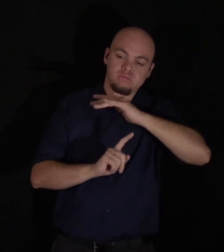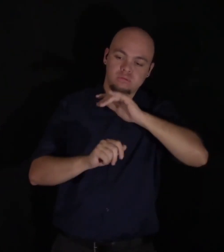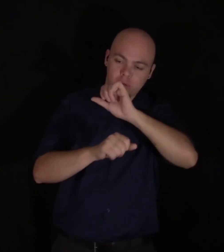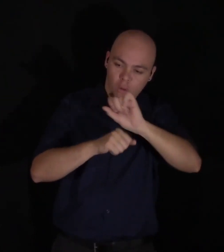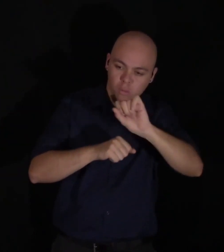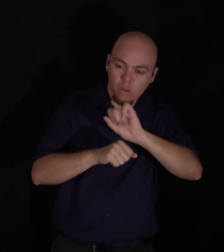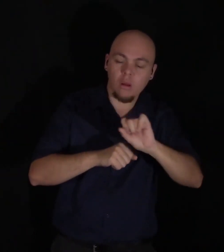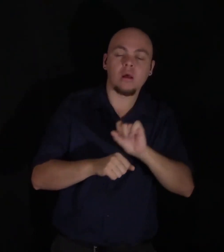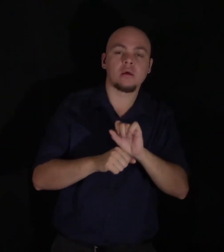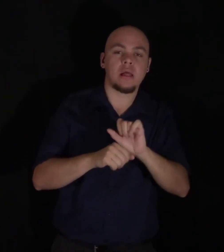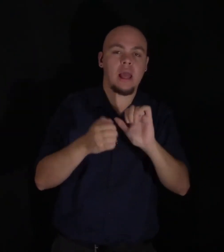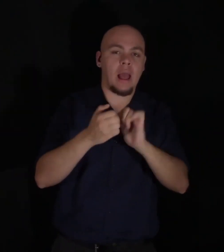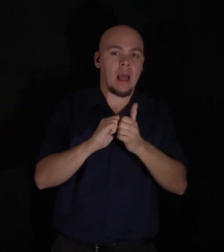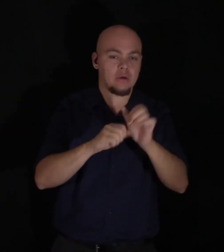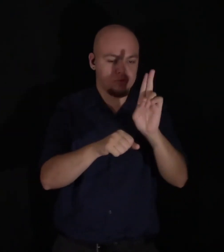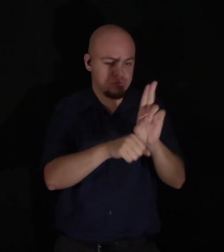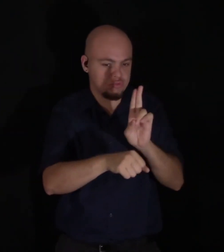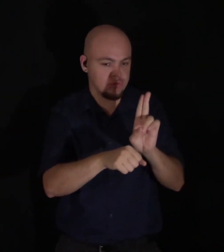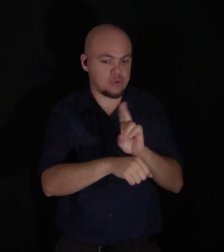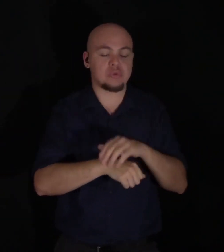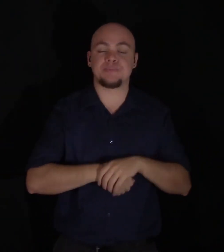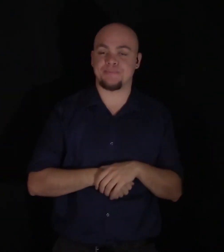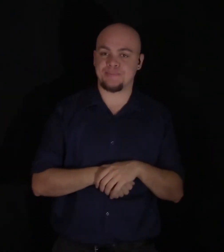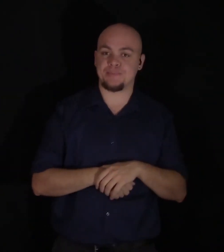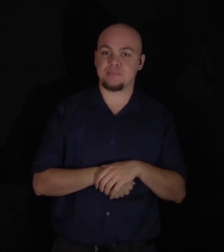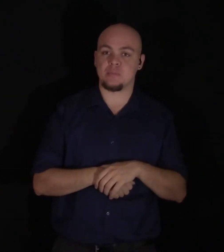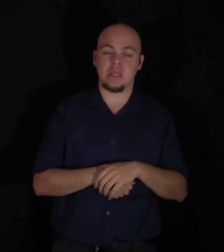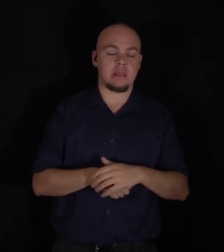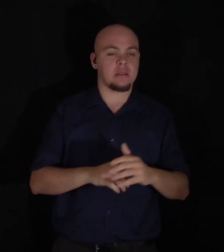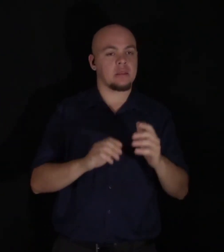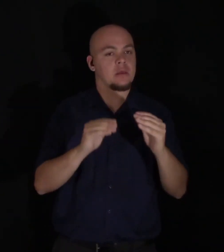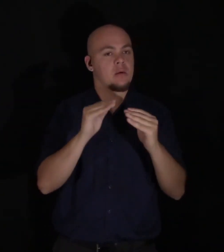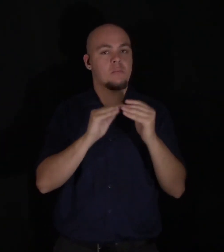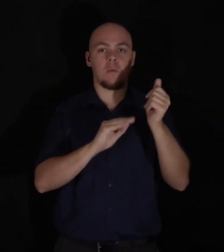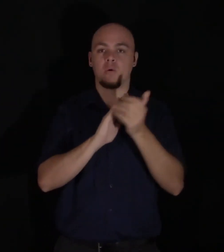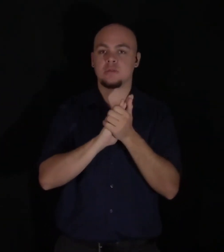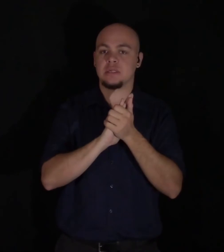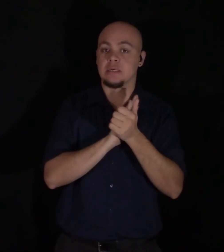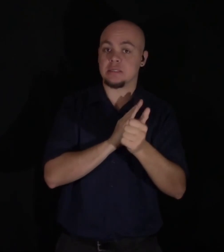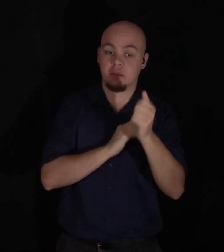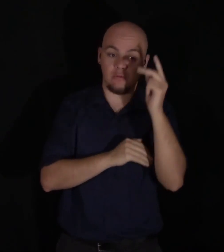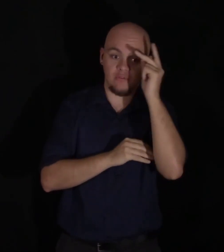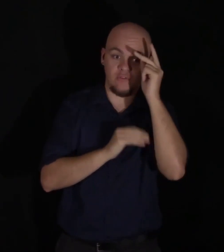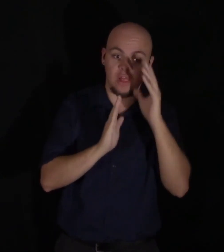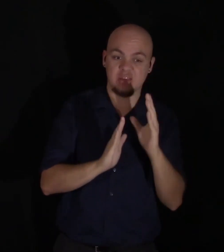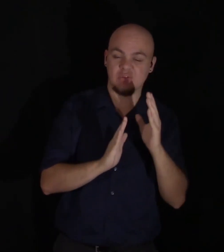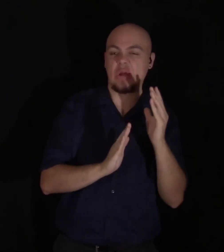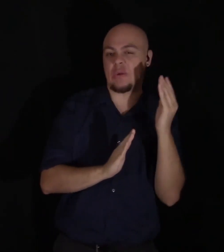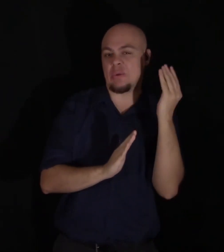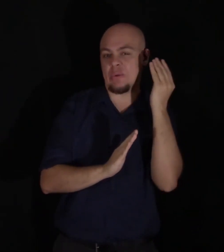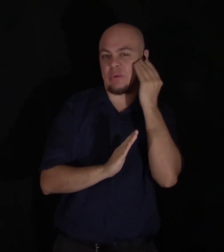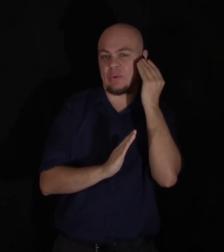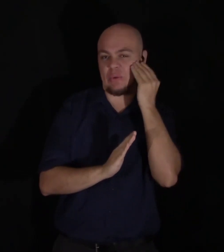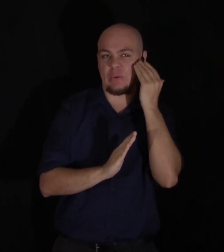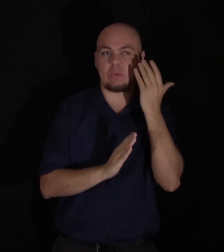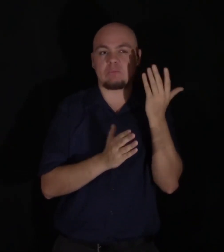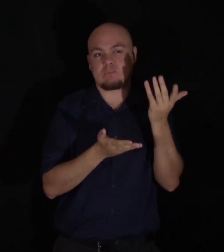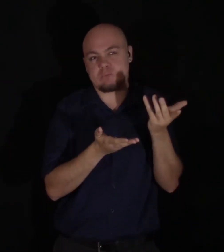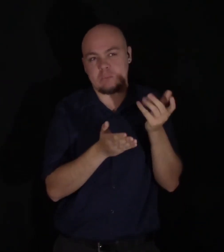practical uses. The most learned philosopher knew little more. He had partially unveiled the face